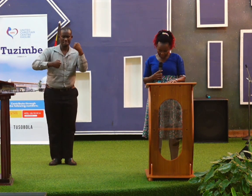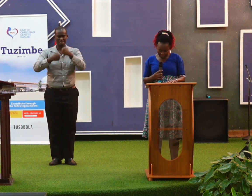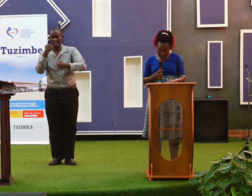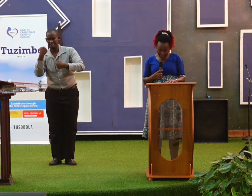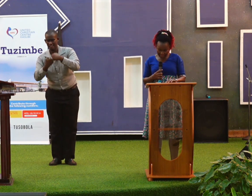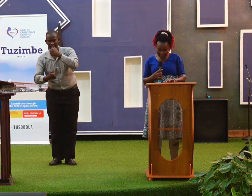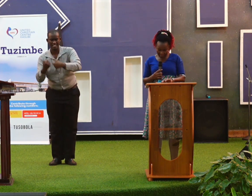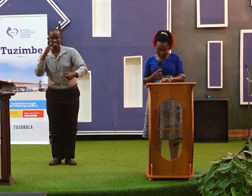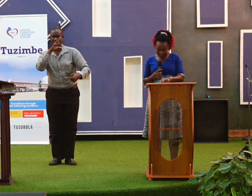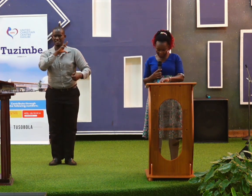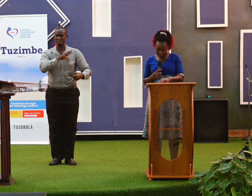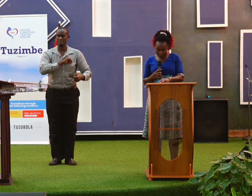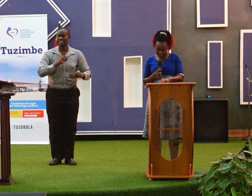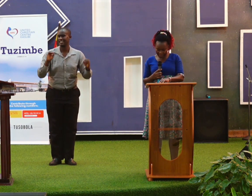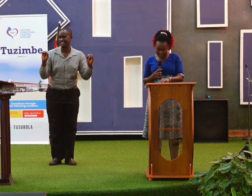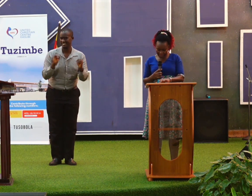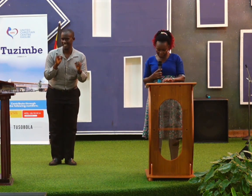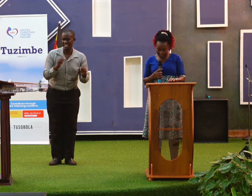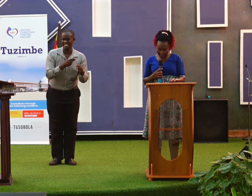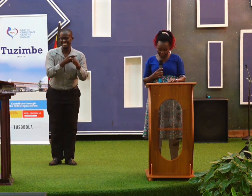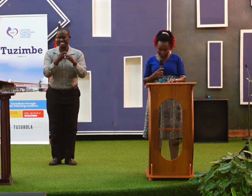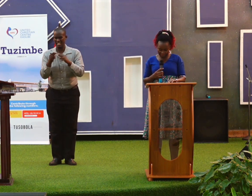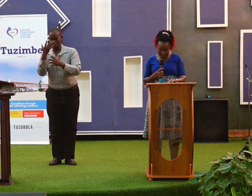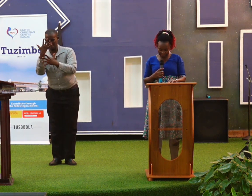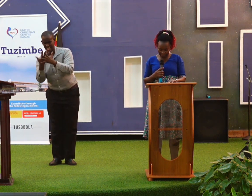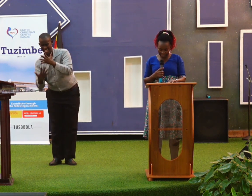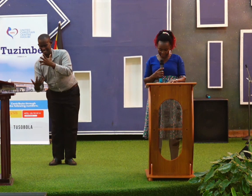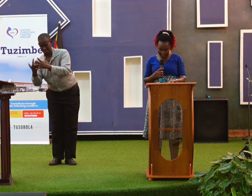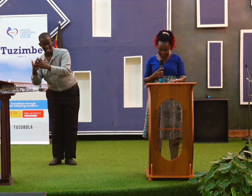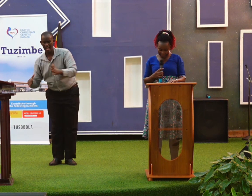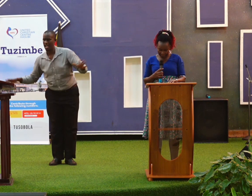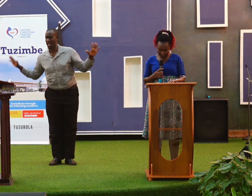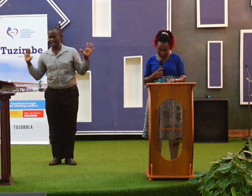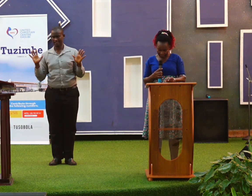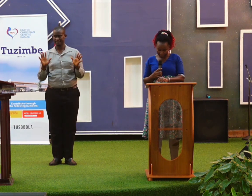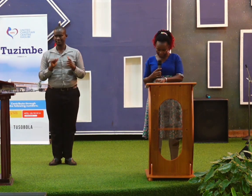The verse says that we have not fought with sin to the level of shedding blood.